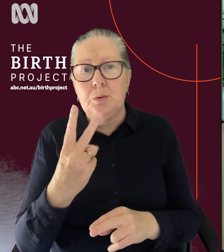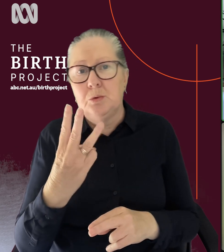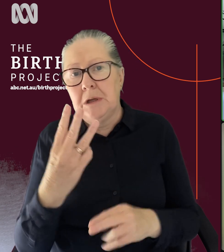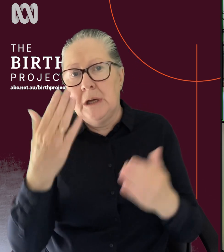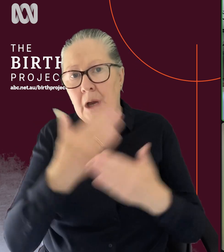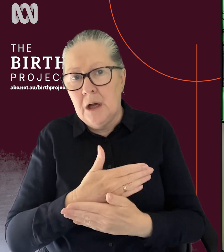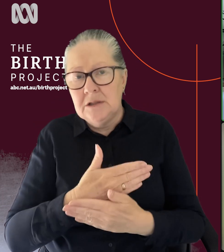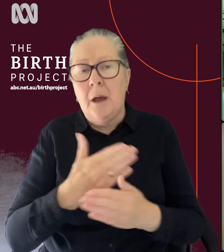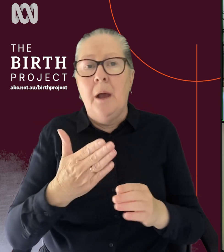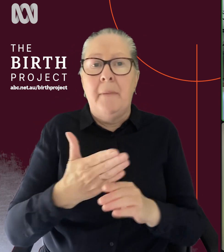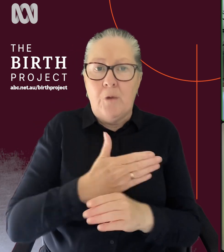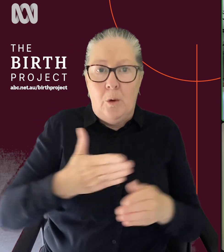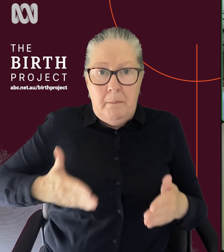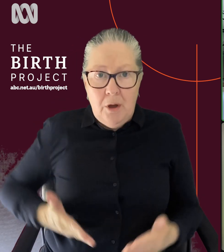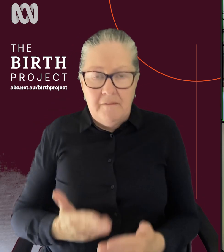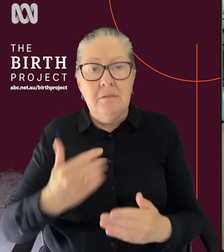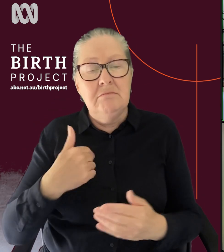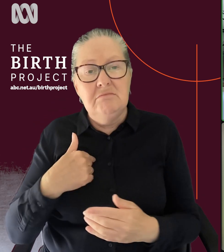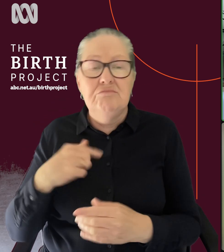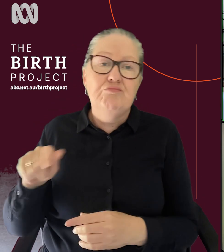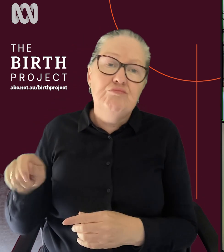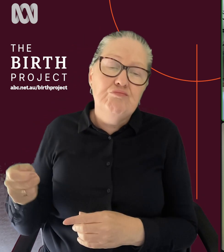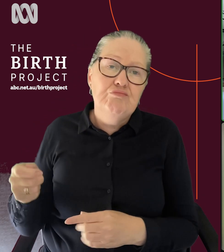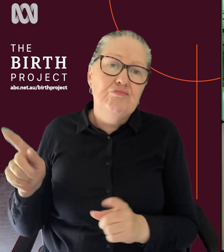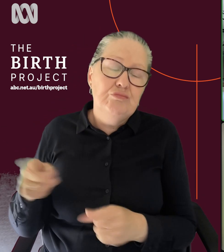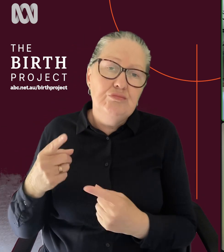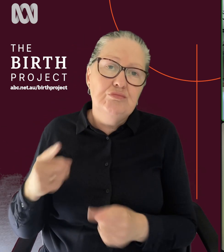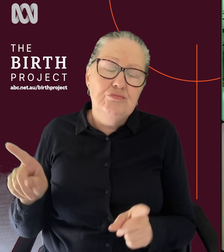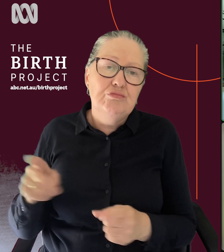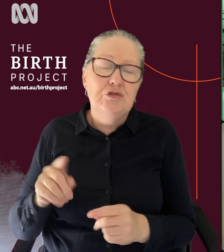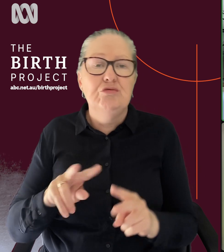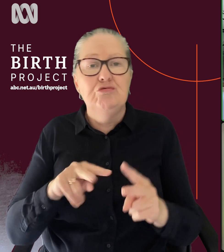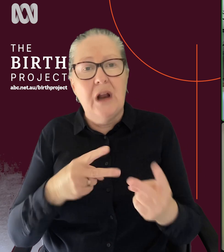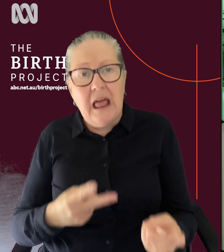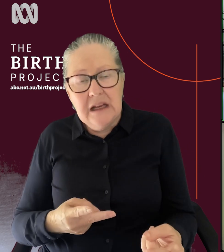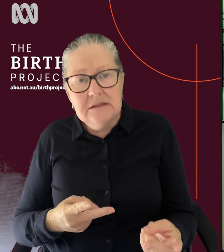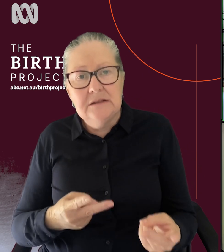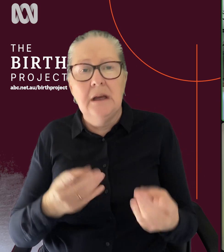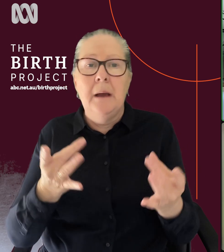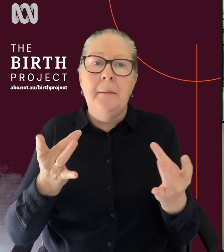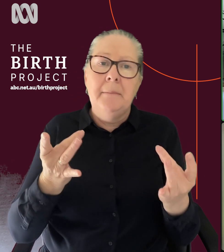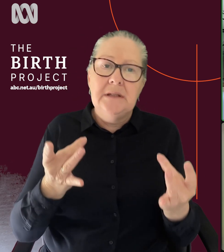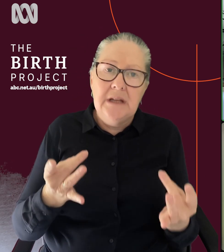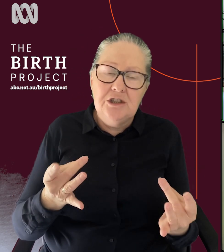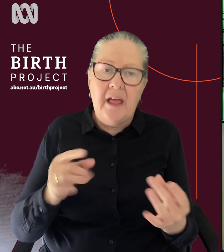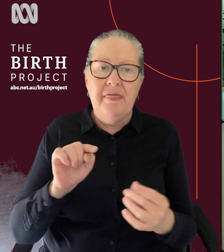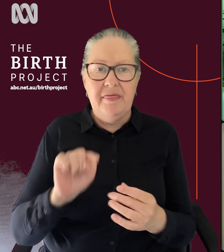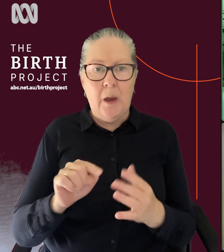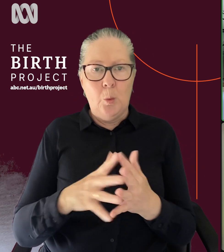giving birth to him, just playing myself music and relaxing and doing, you know, lots of meditation. But I guess that was my environment.